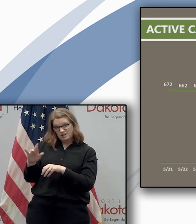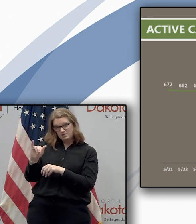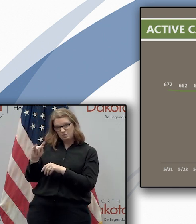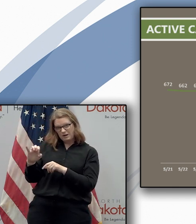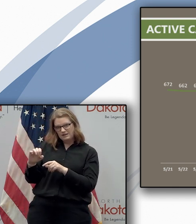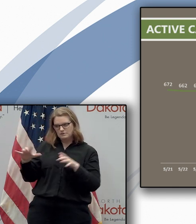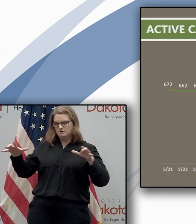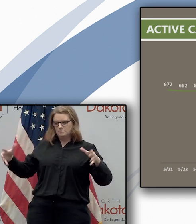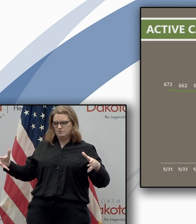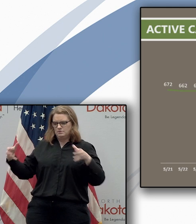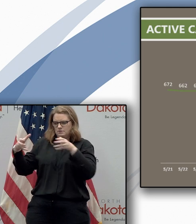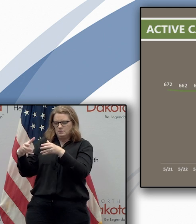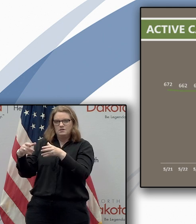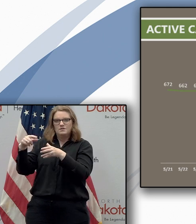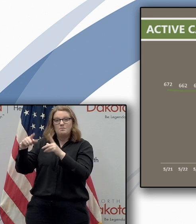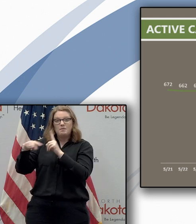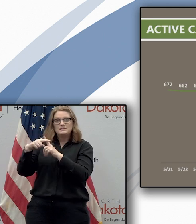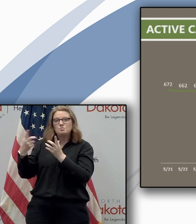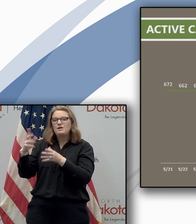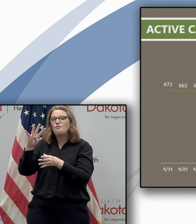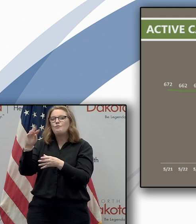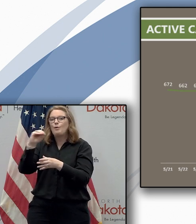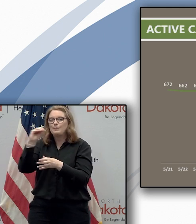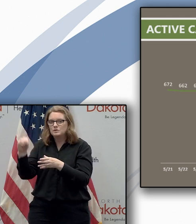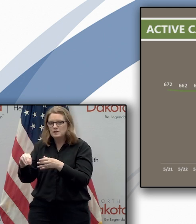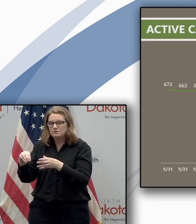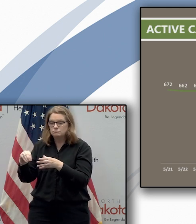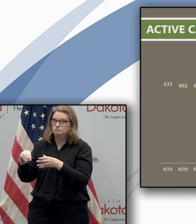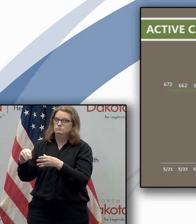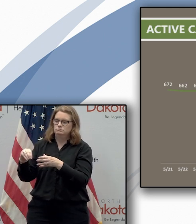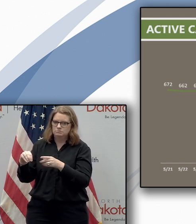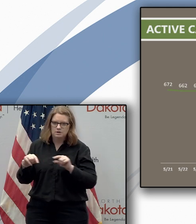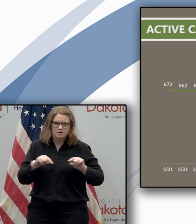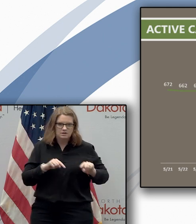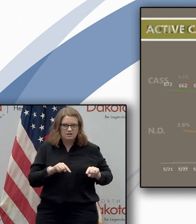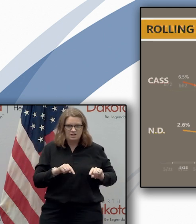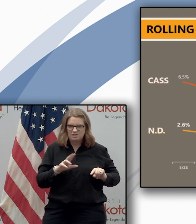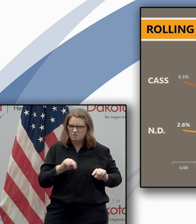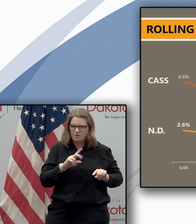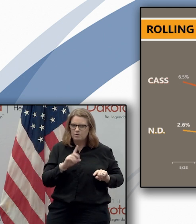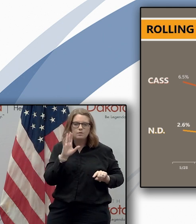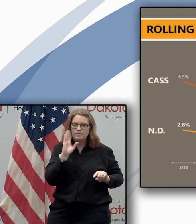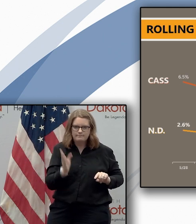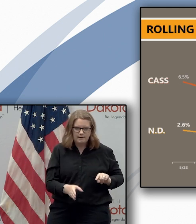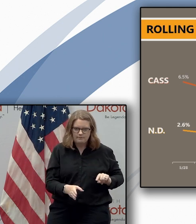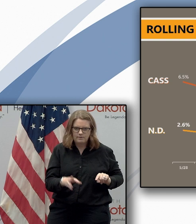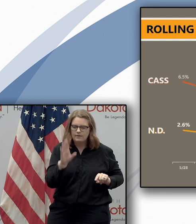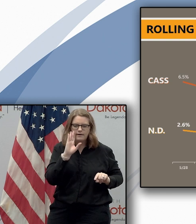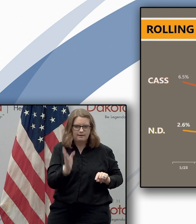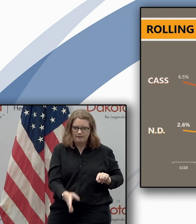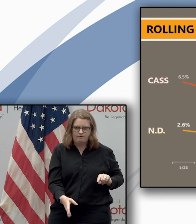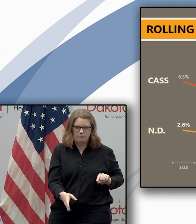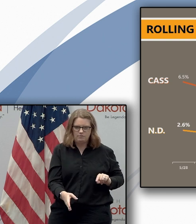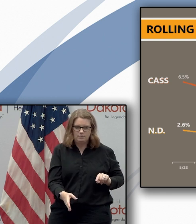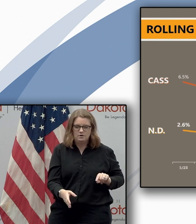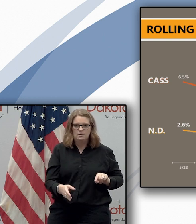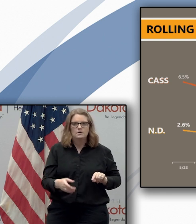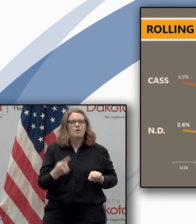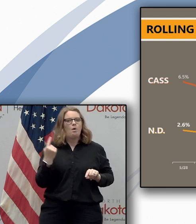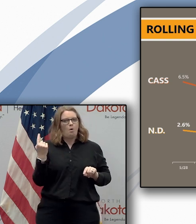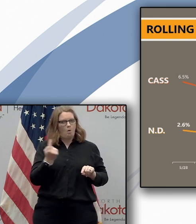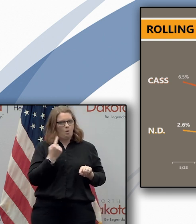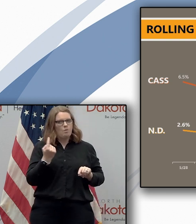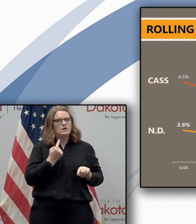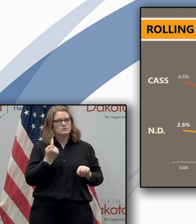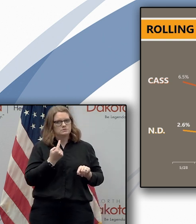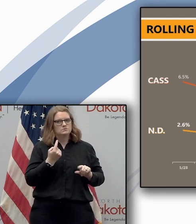40 percent in the 40 range and uh we were never never in that kind of position uh but we were always in good shape